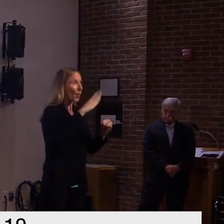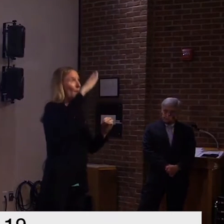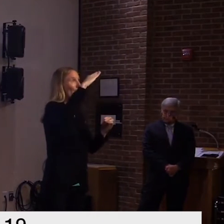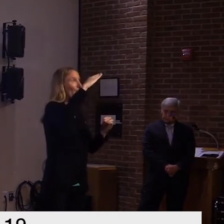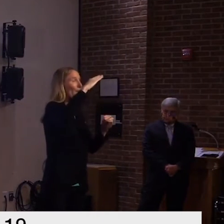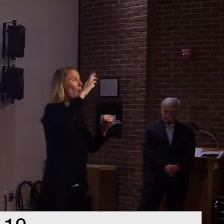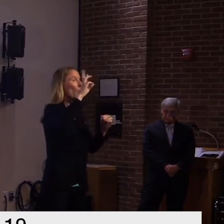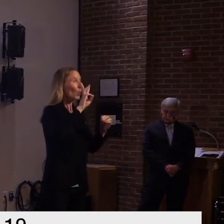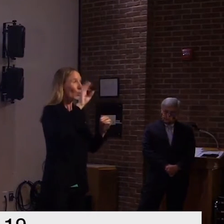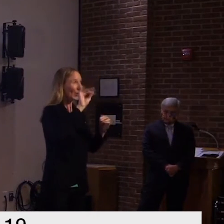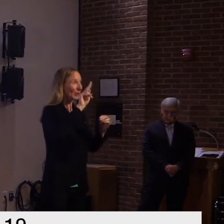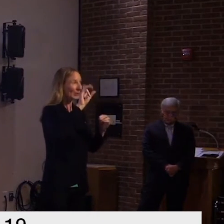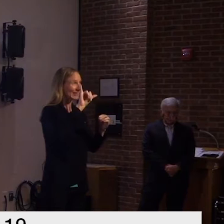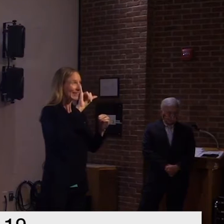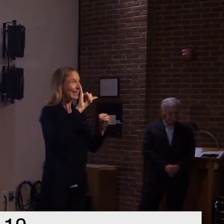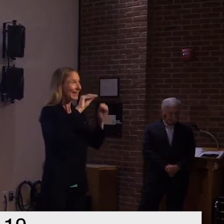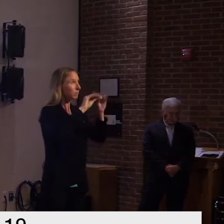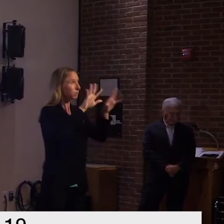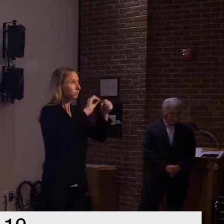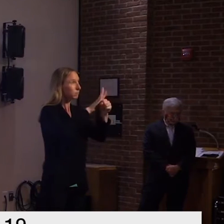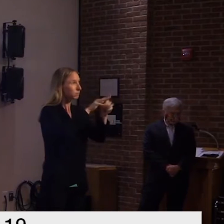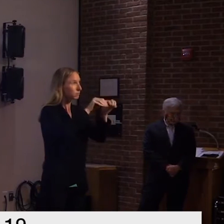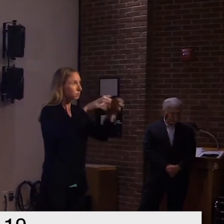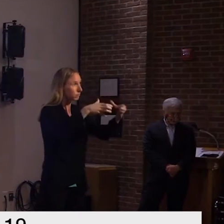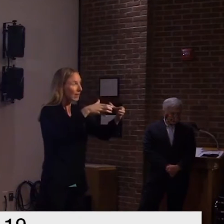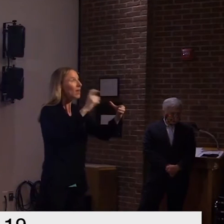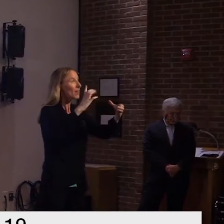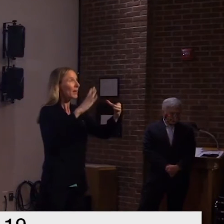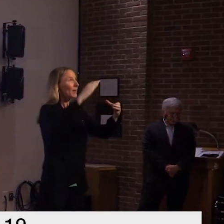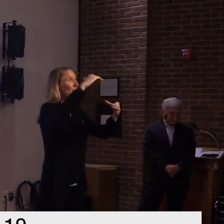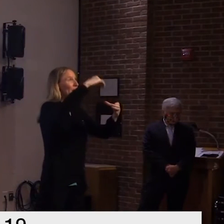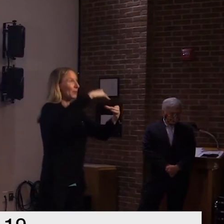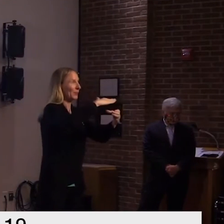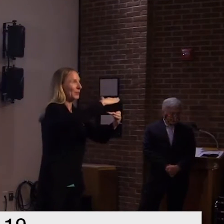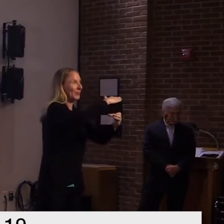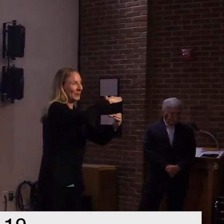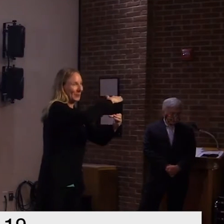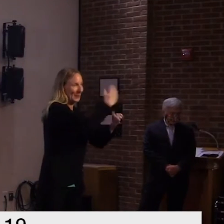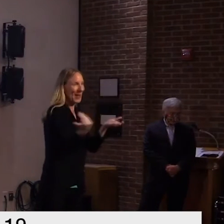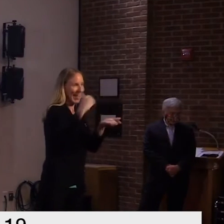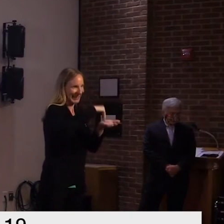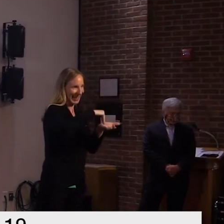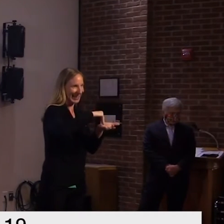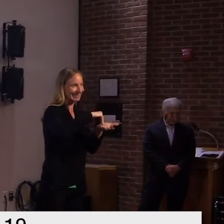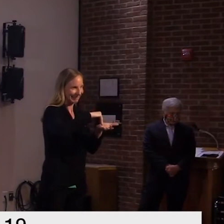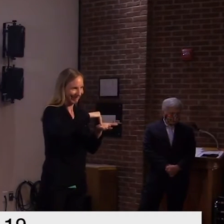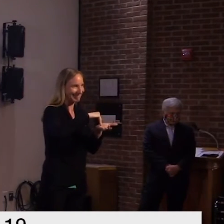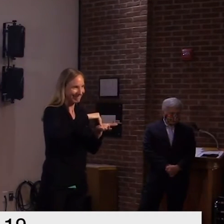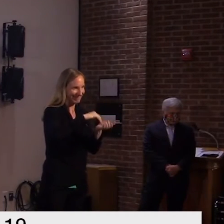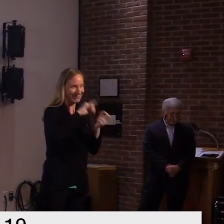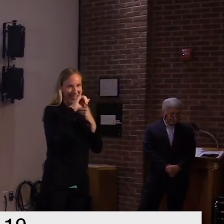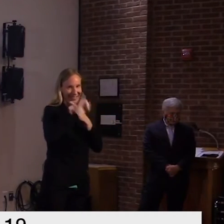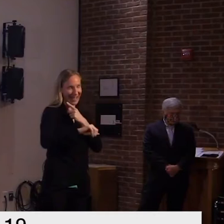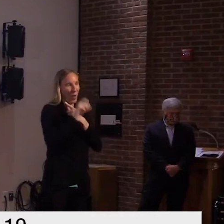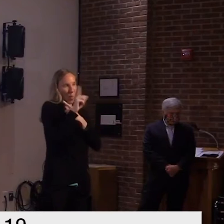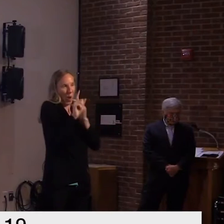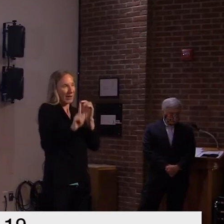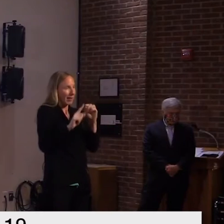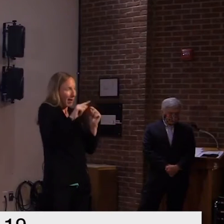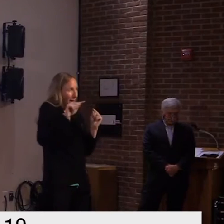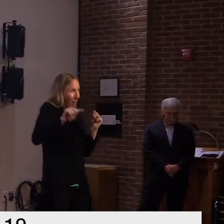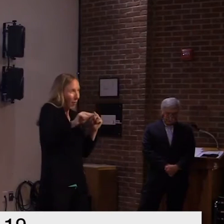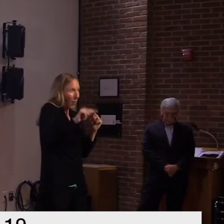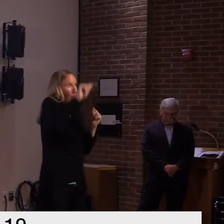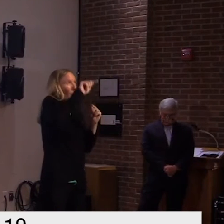slope we were on previously and then here obviously we had a spike in cases